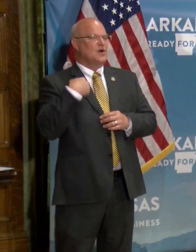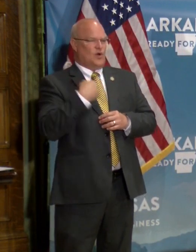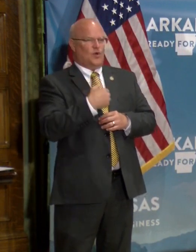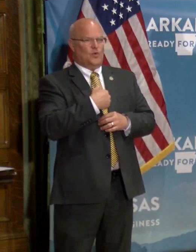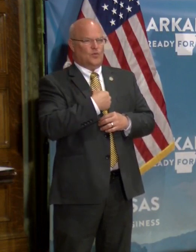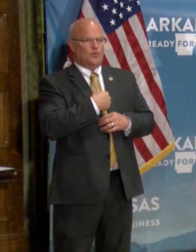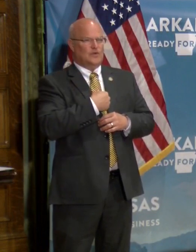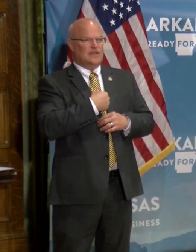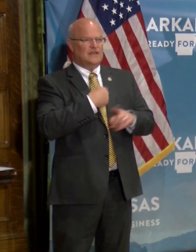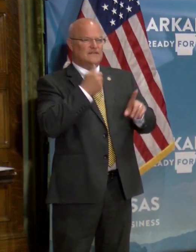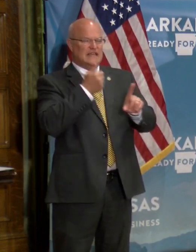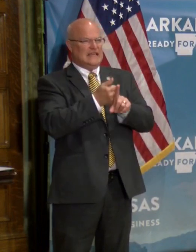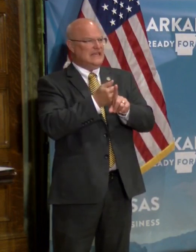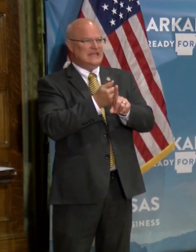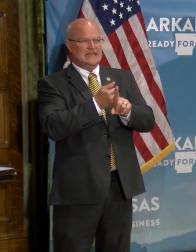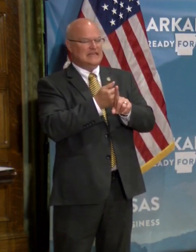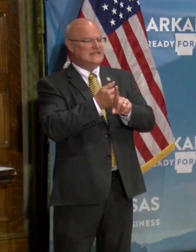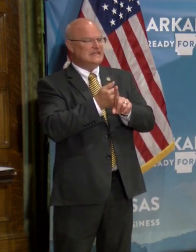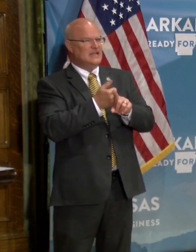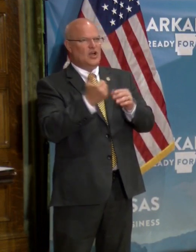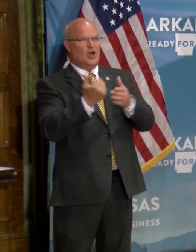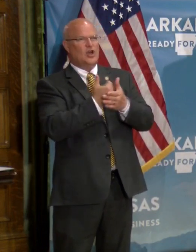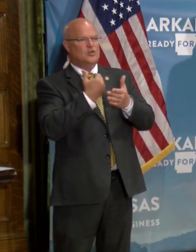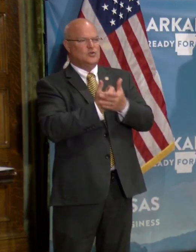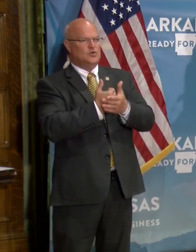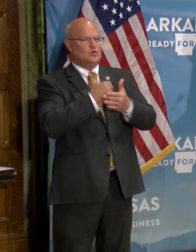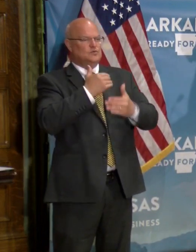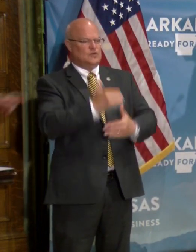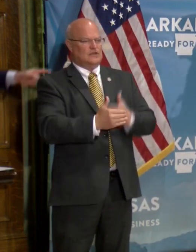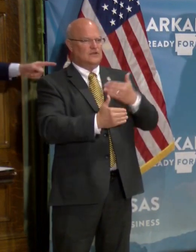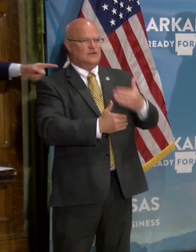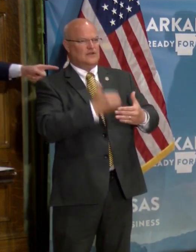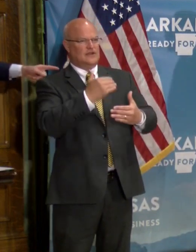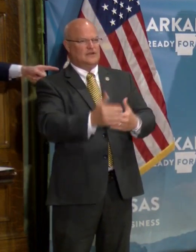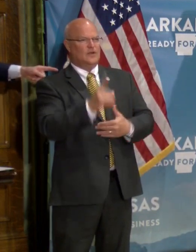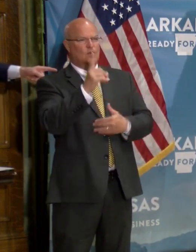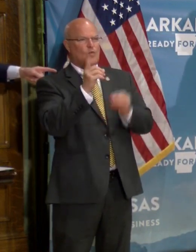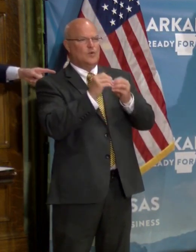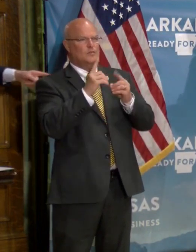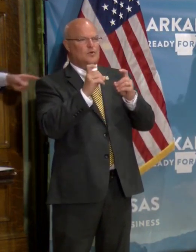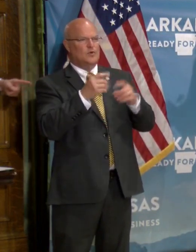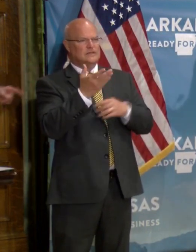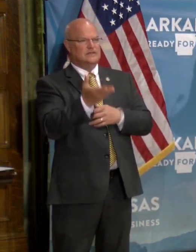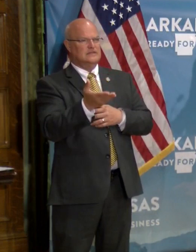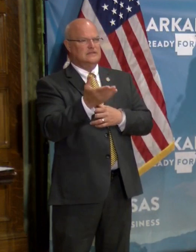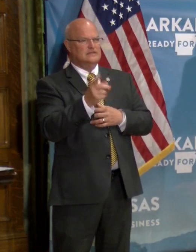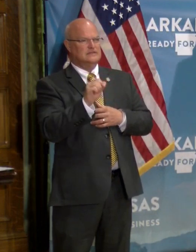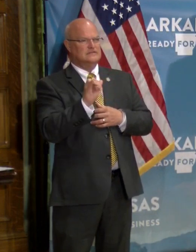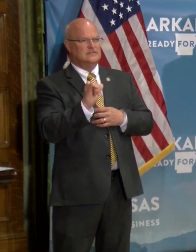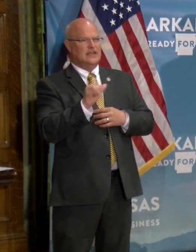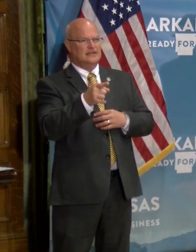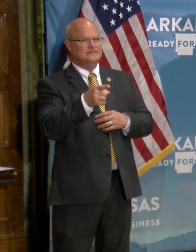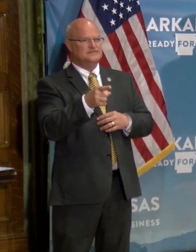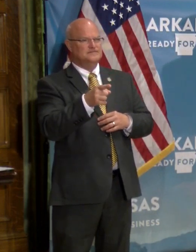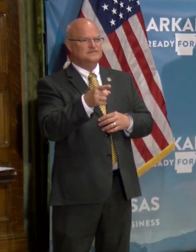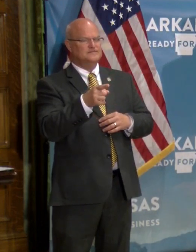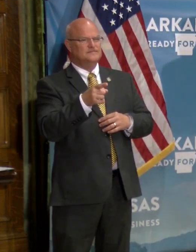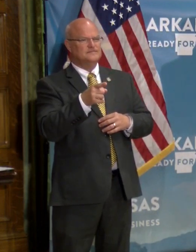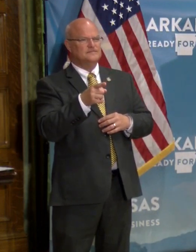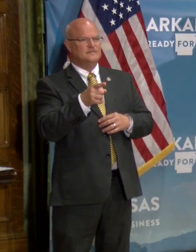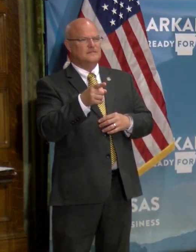we've, uh, we've hit a, a, a new stride. All right. One more question here. Thanks. Right here, Jay. Um,